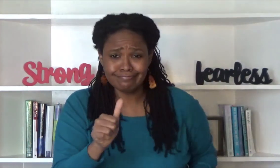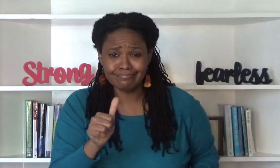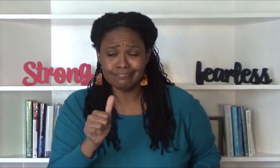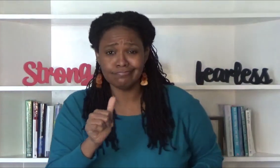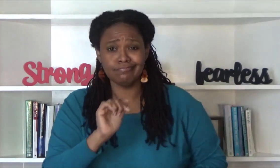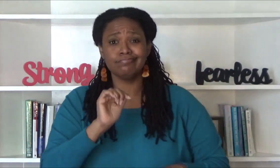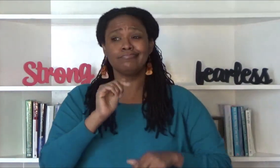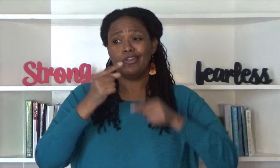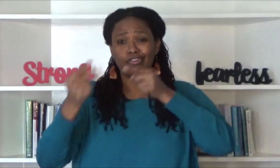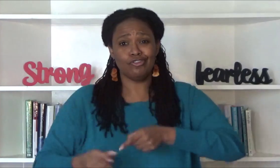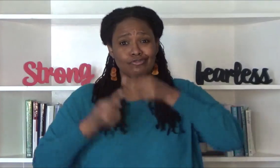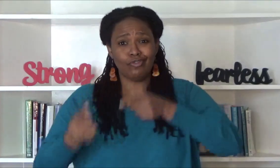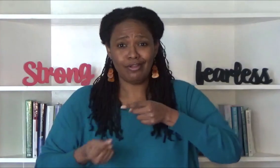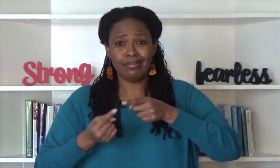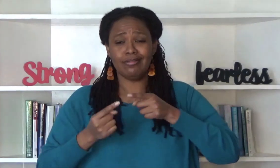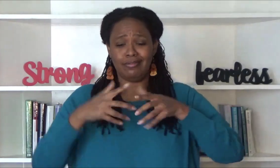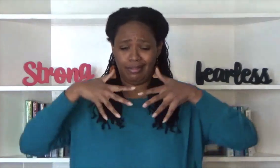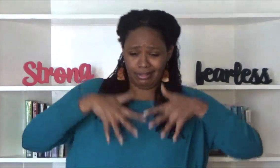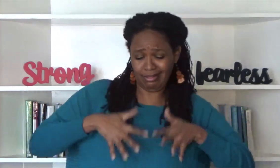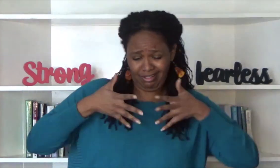is real for all people groups